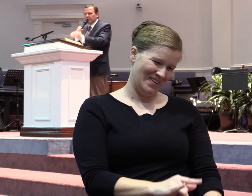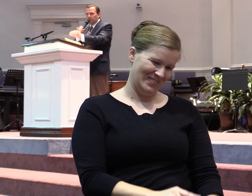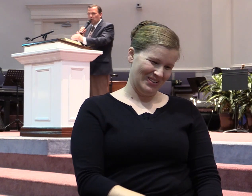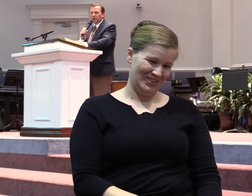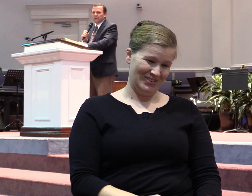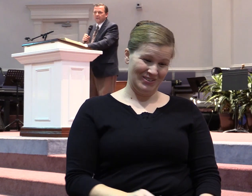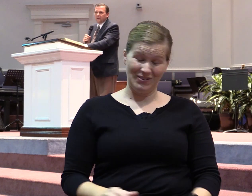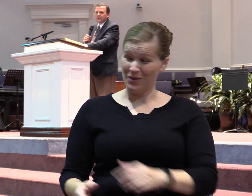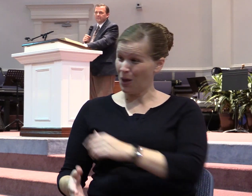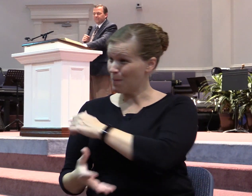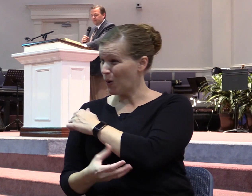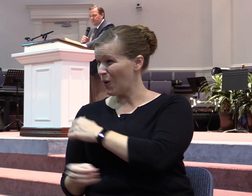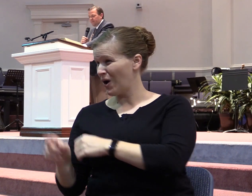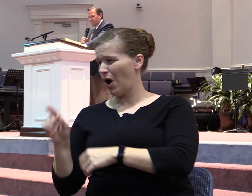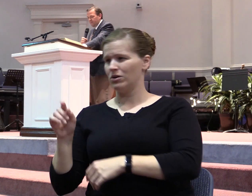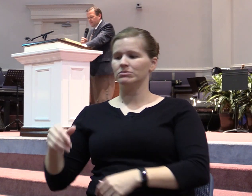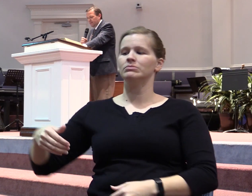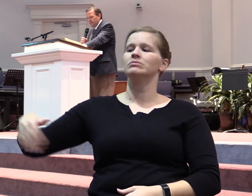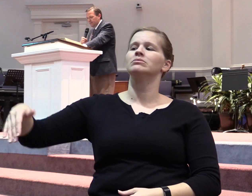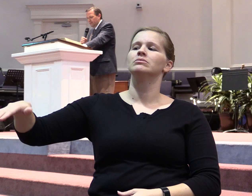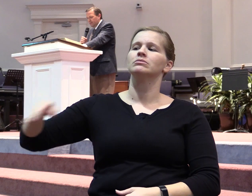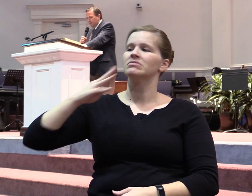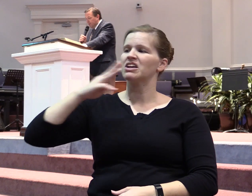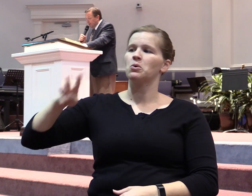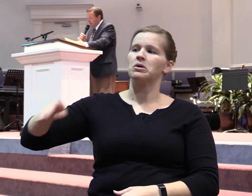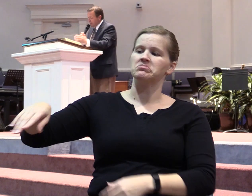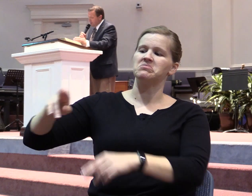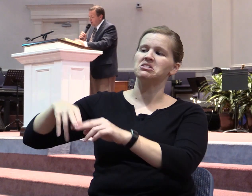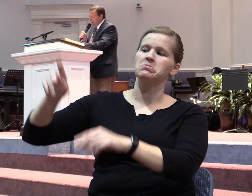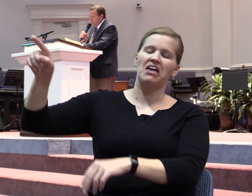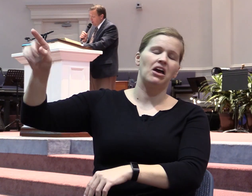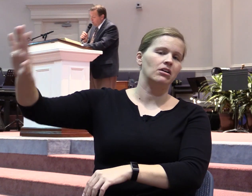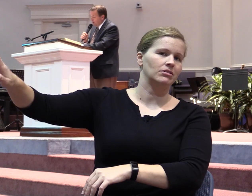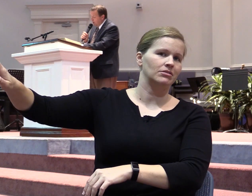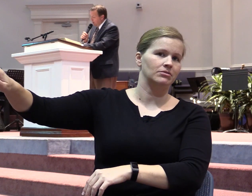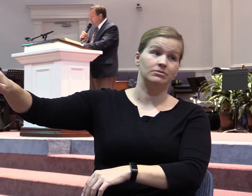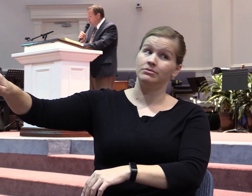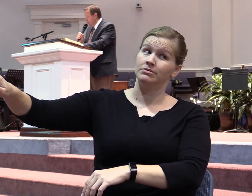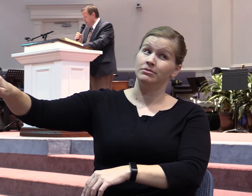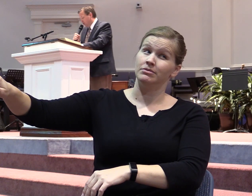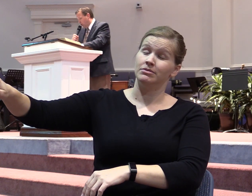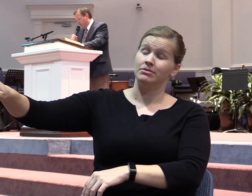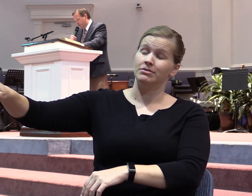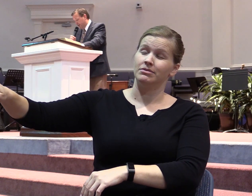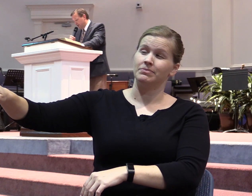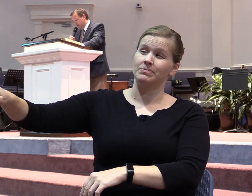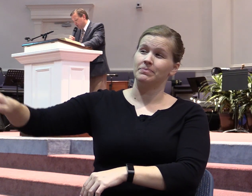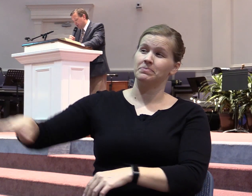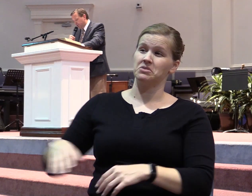the poor. Right. Amen. He then began to talk about what we would call employment warfare. Chapter